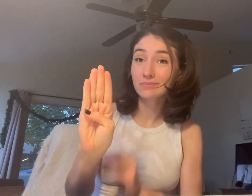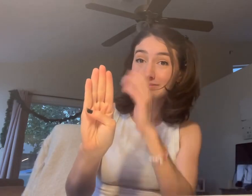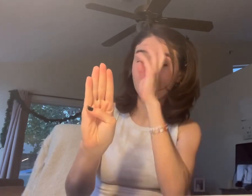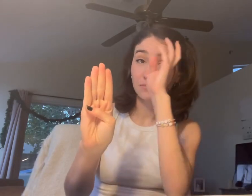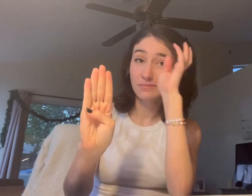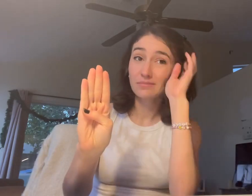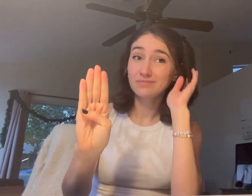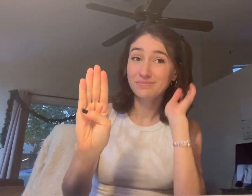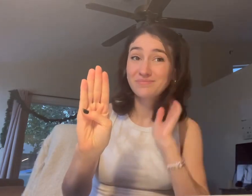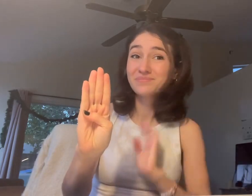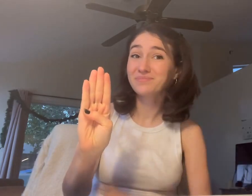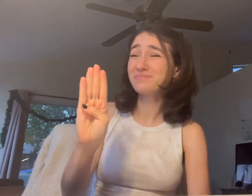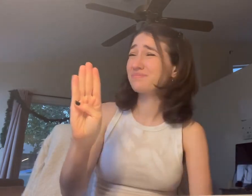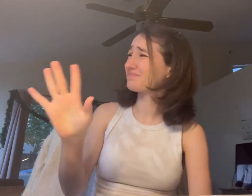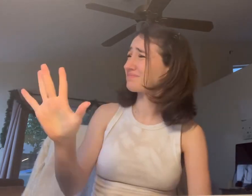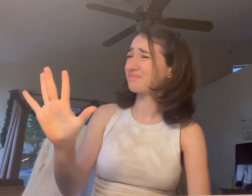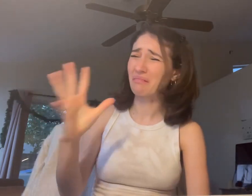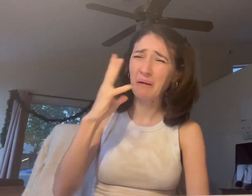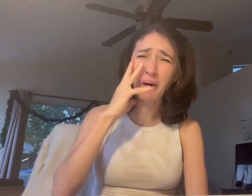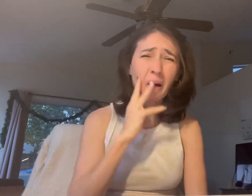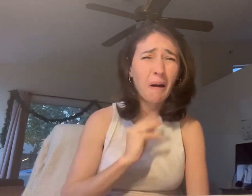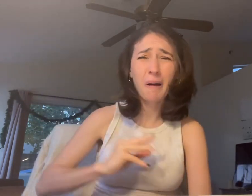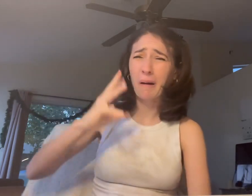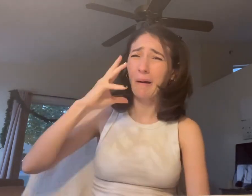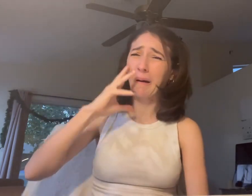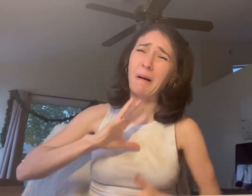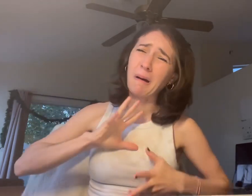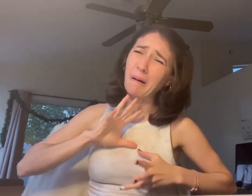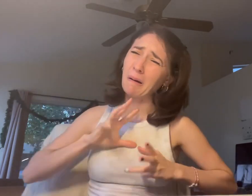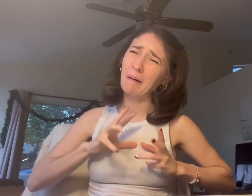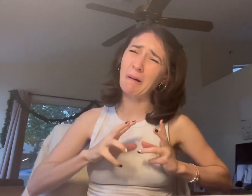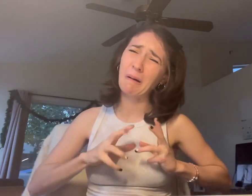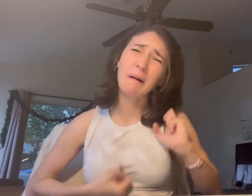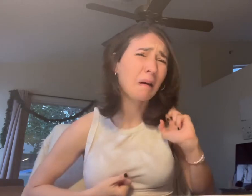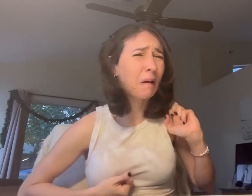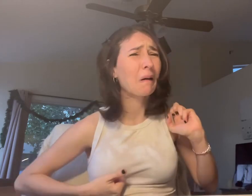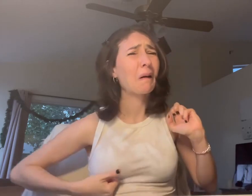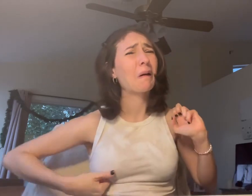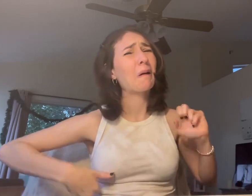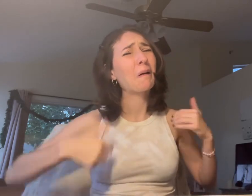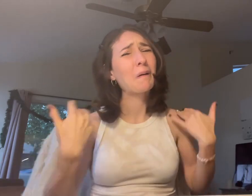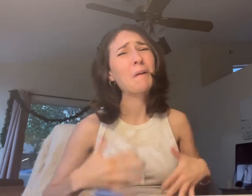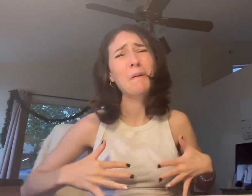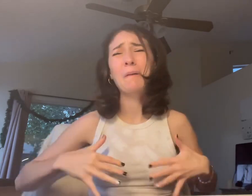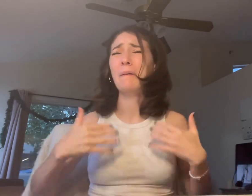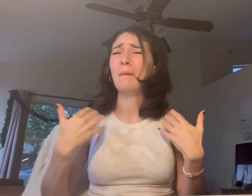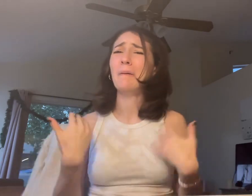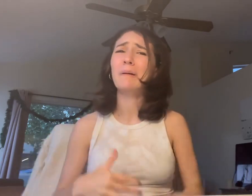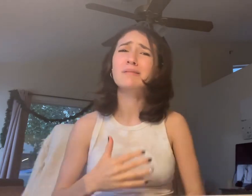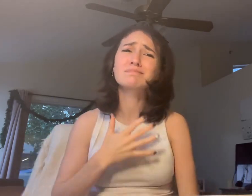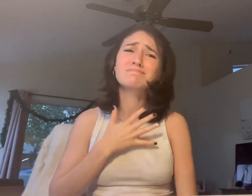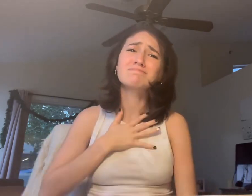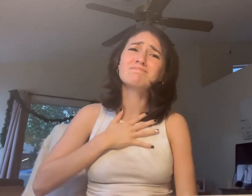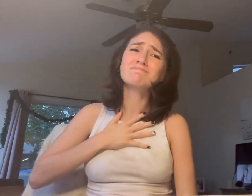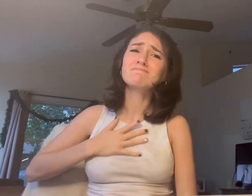And she was met with grief and heartache. She was a widow.